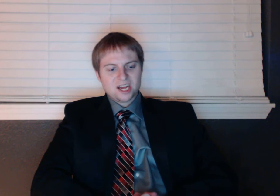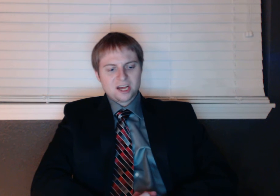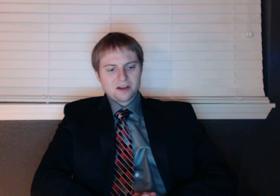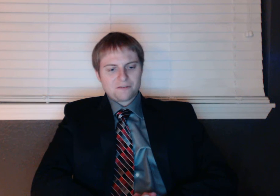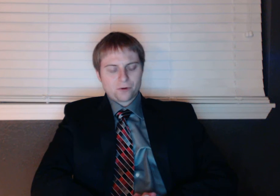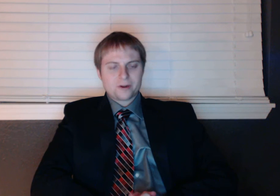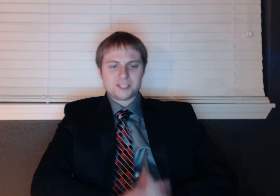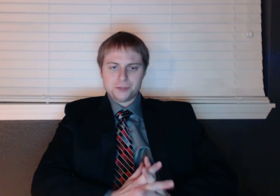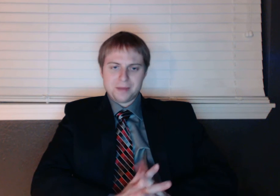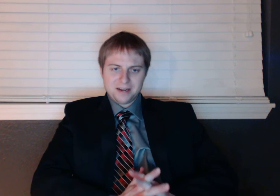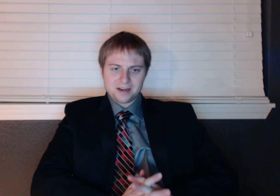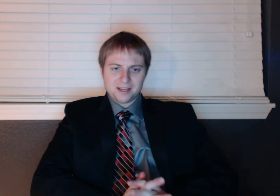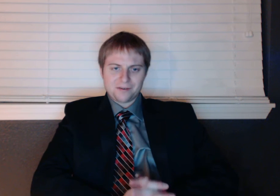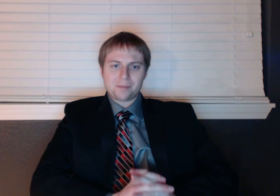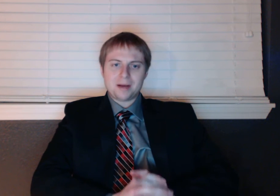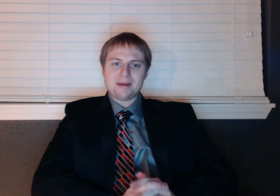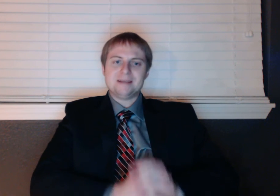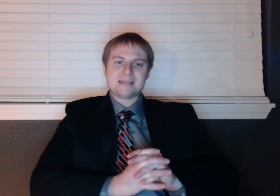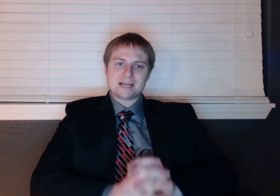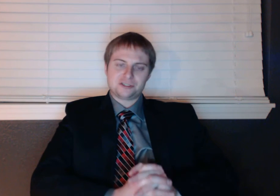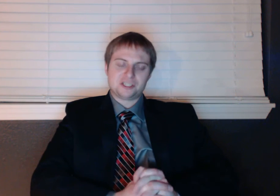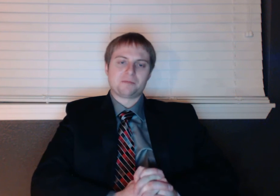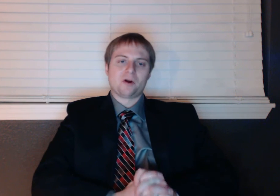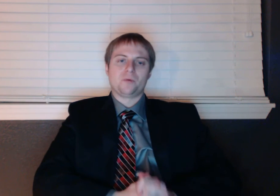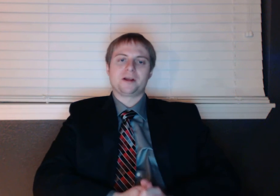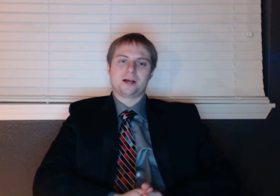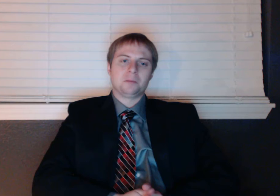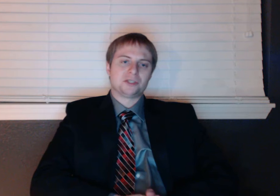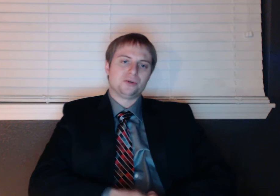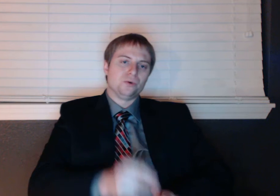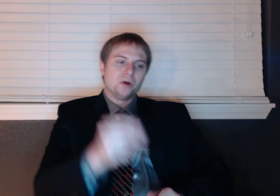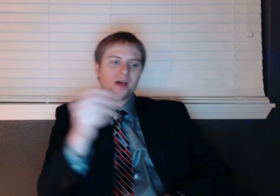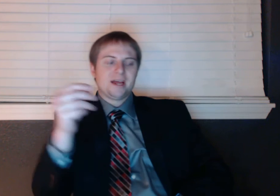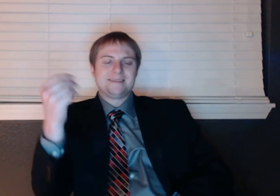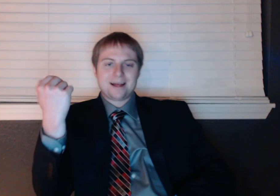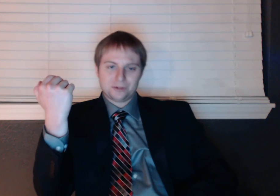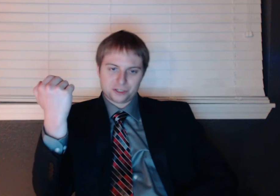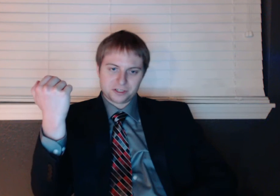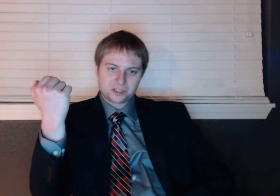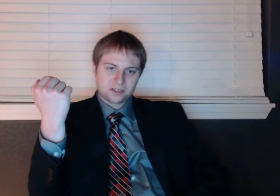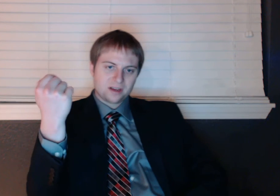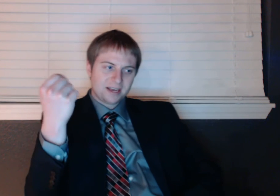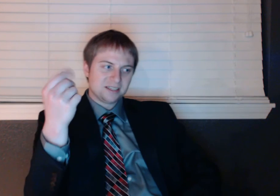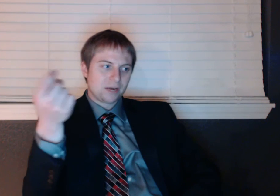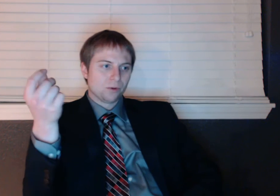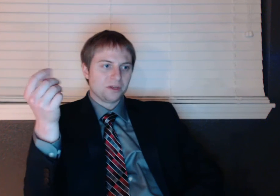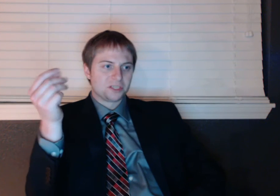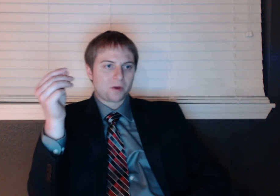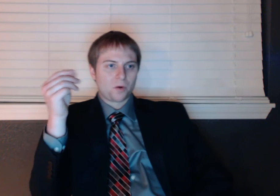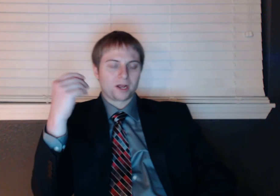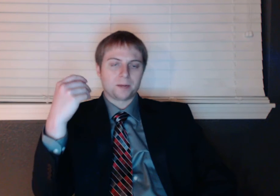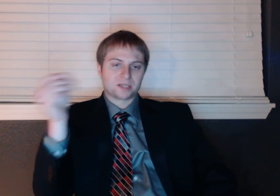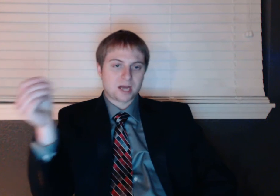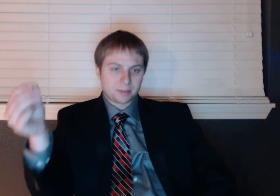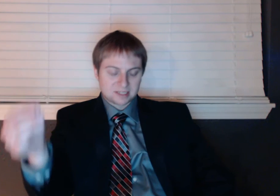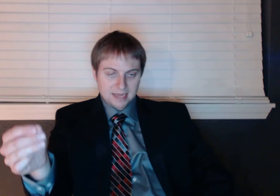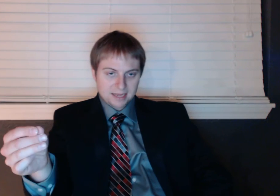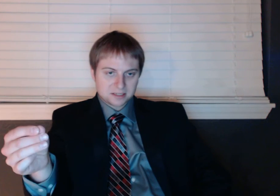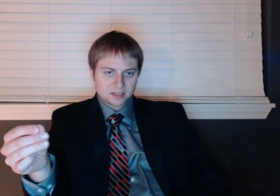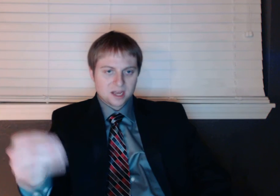for his stupidity, Obama is actually smart when it comes to intelligence. He's not really smart when it comes to common sense,